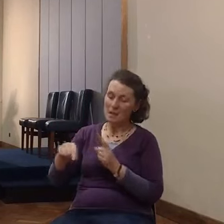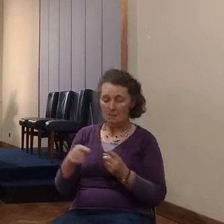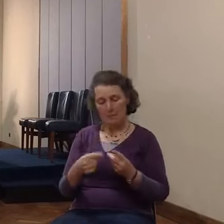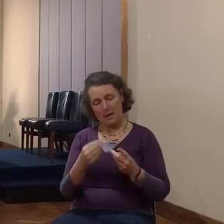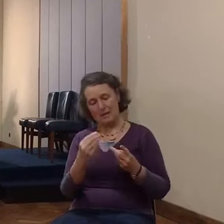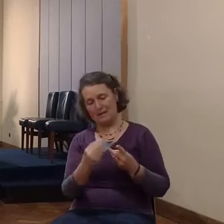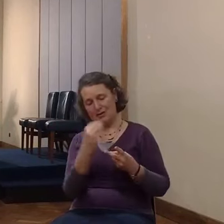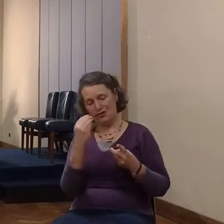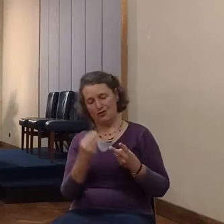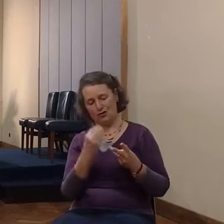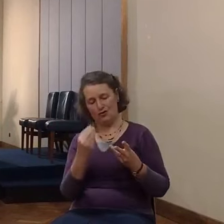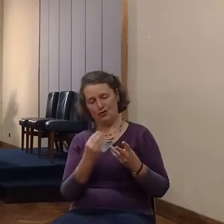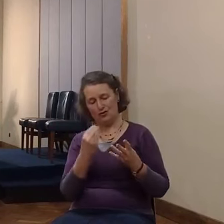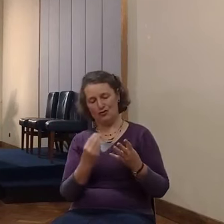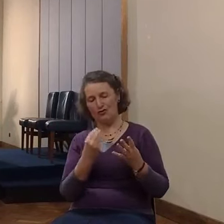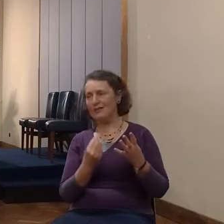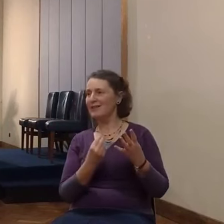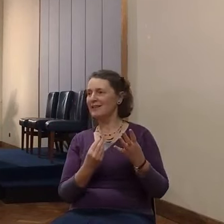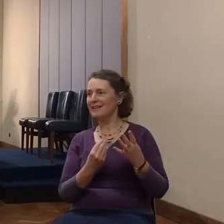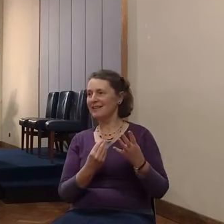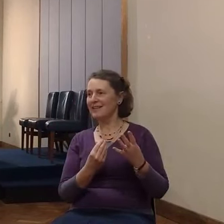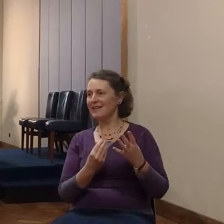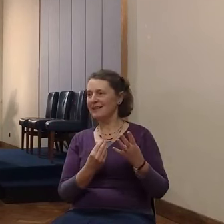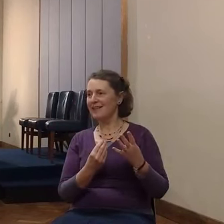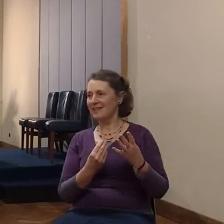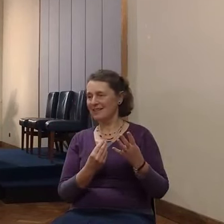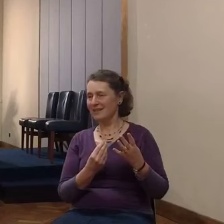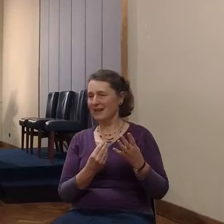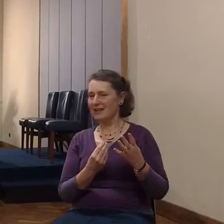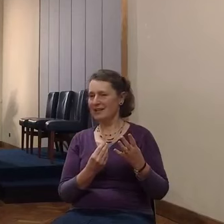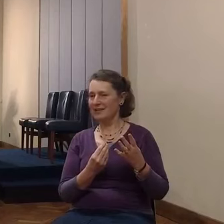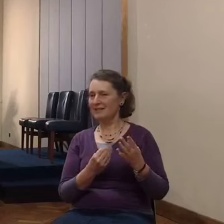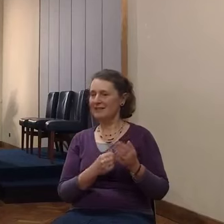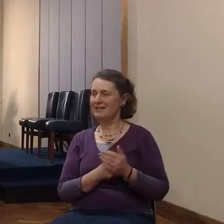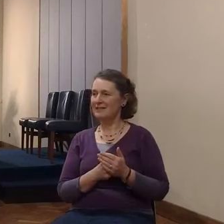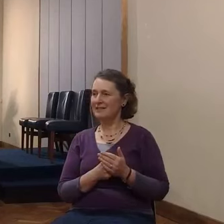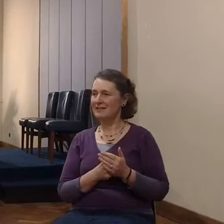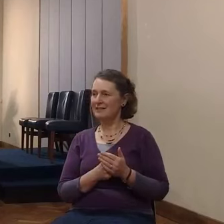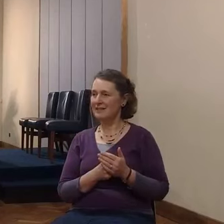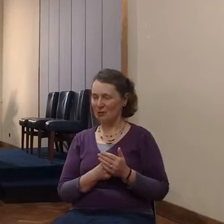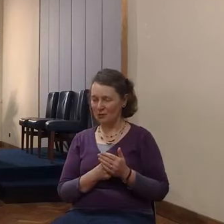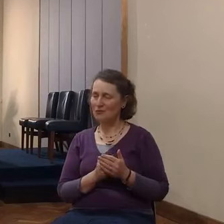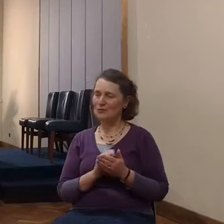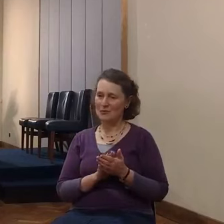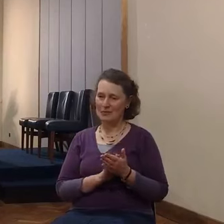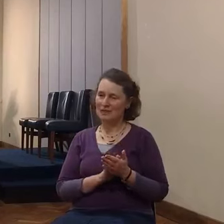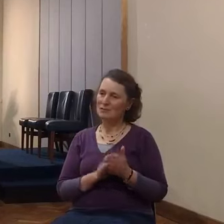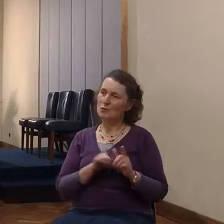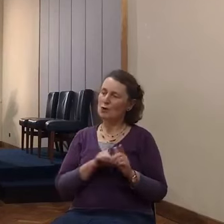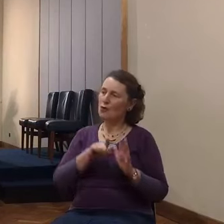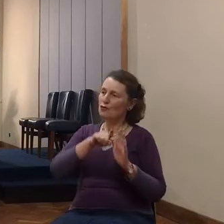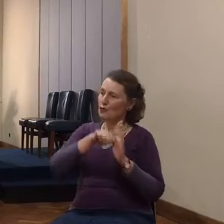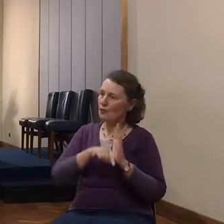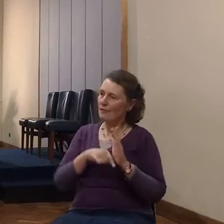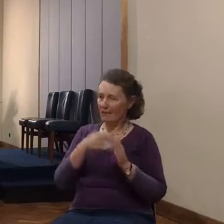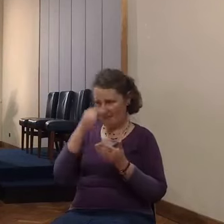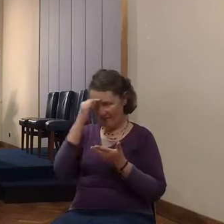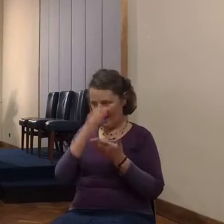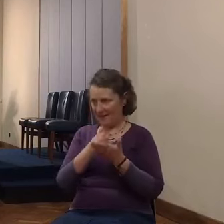the incidental lessons of the conditions of faith that are equally important in this grand chanter.